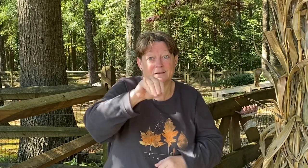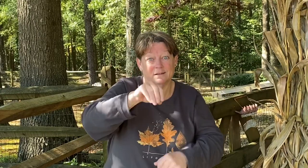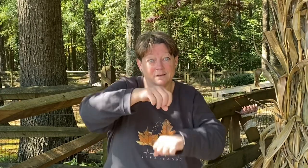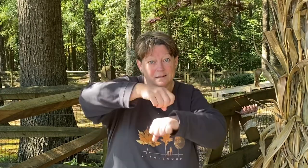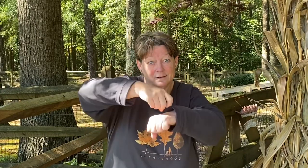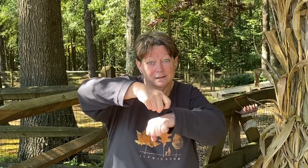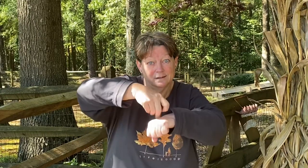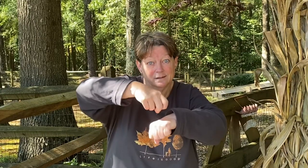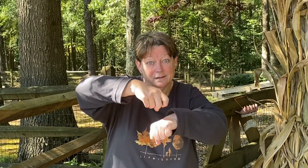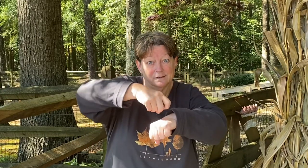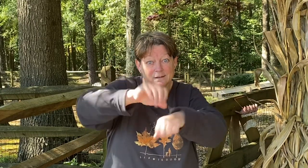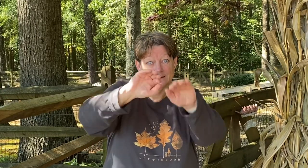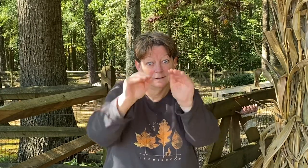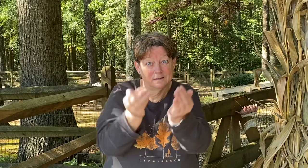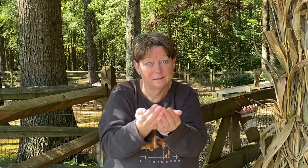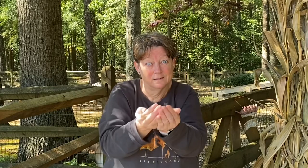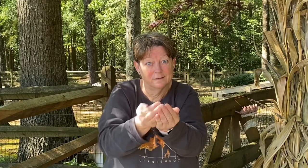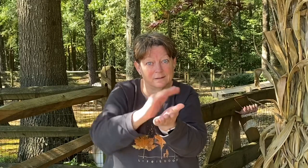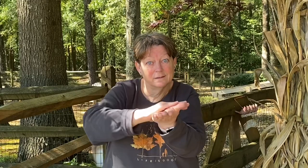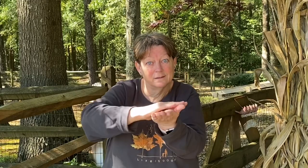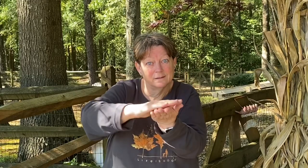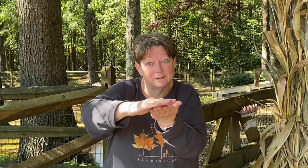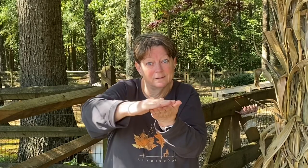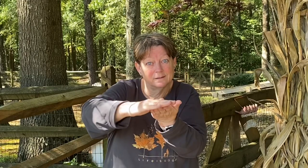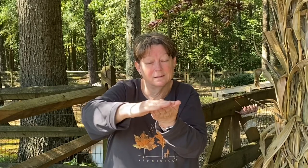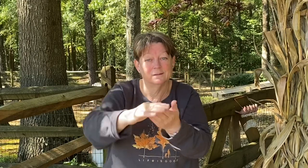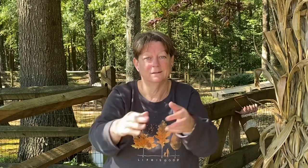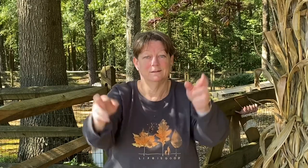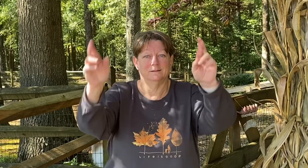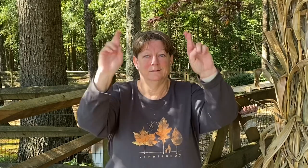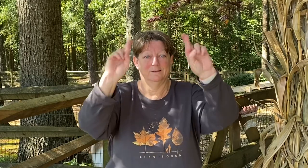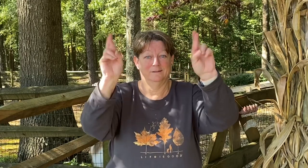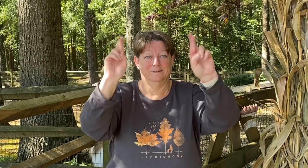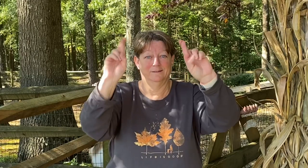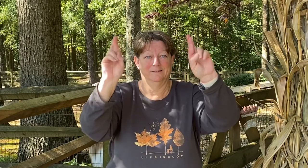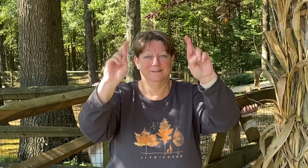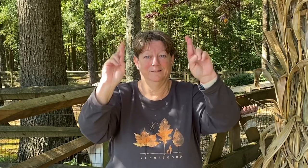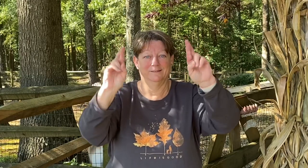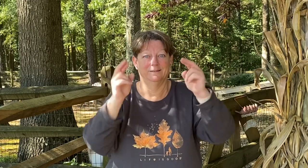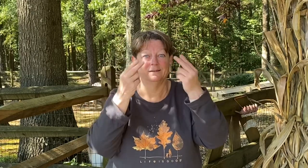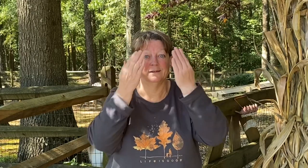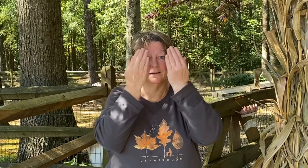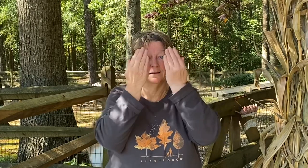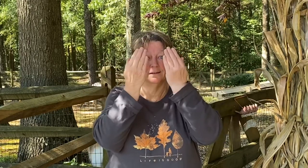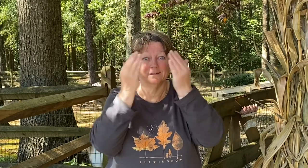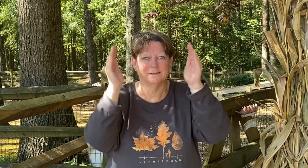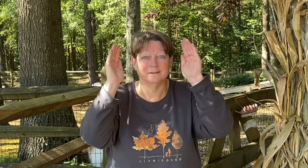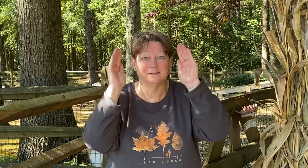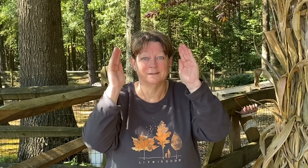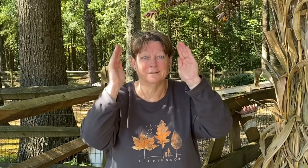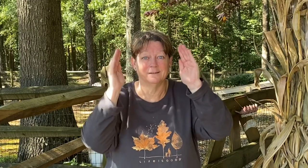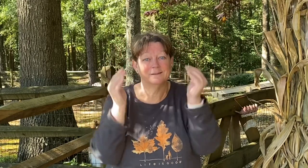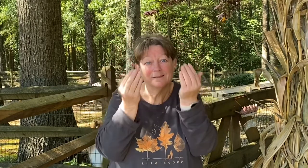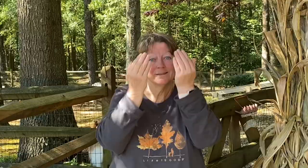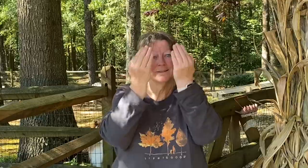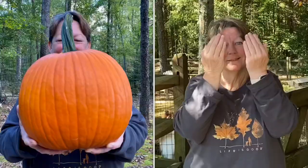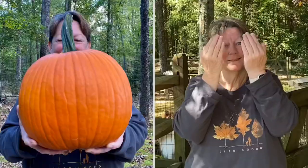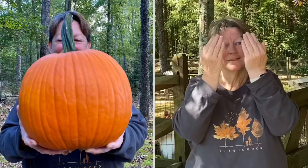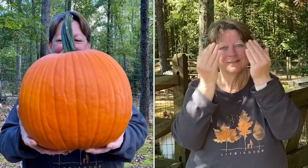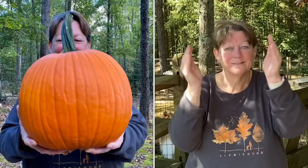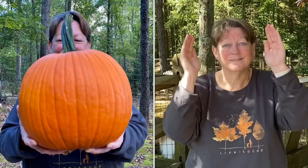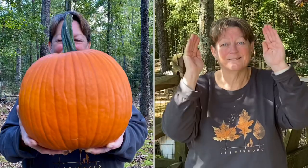pick a pick a pumpkin round and clean then we'll be ready for halloween